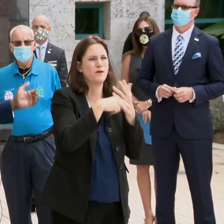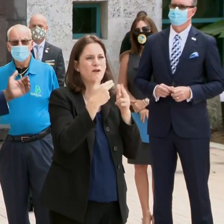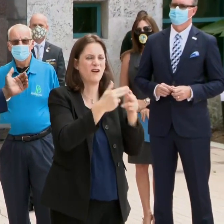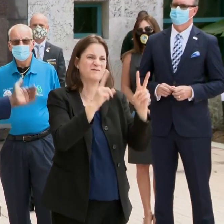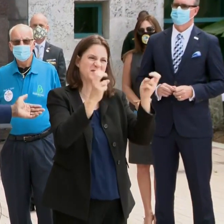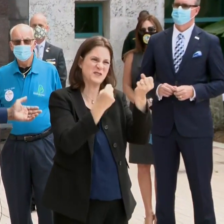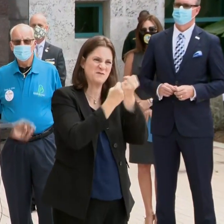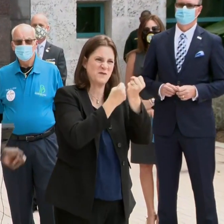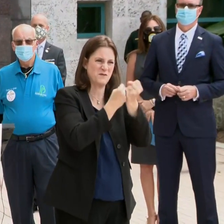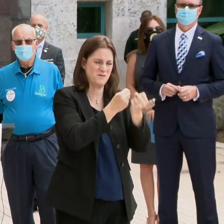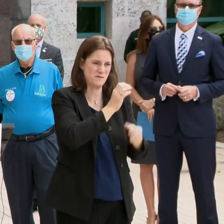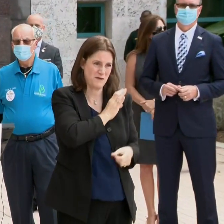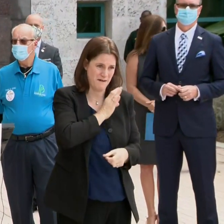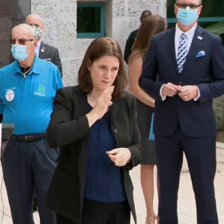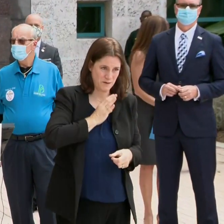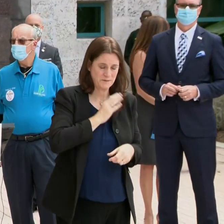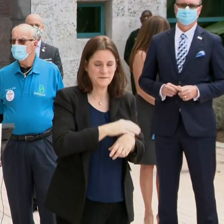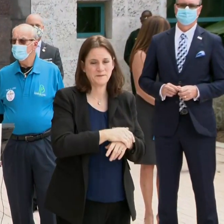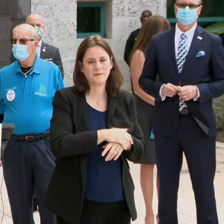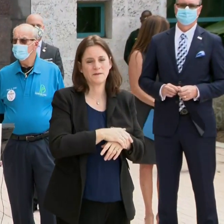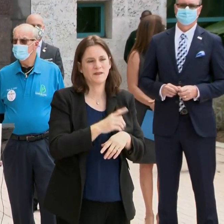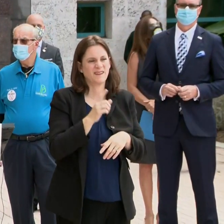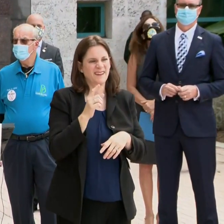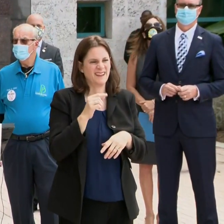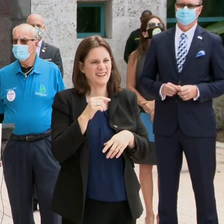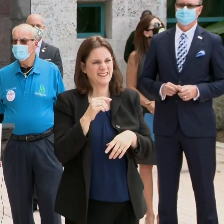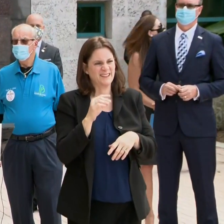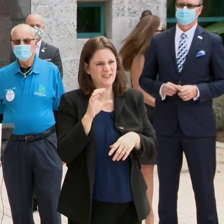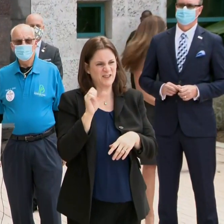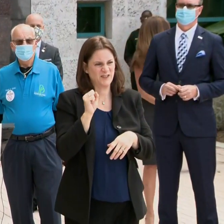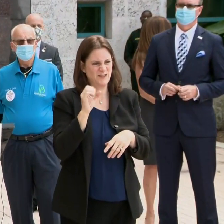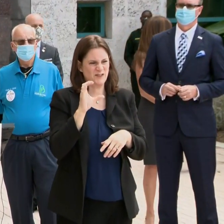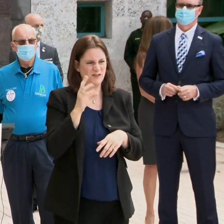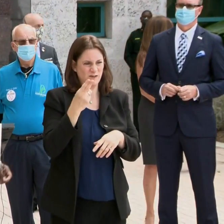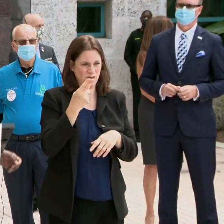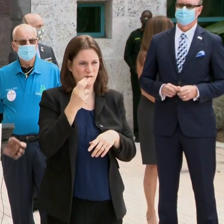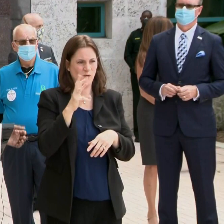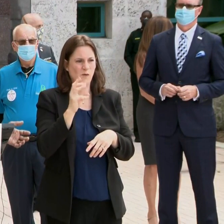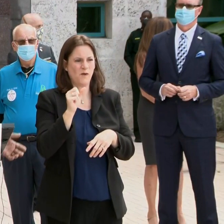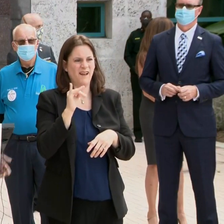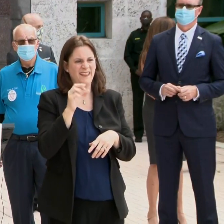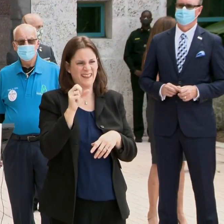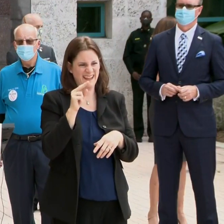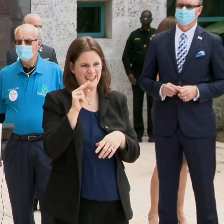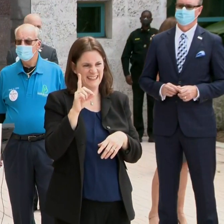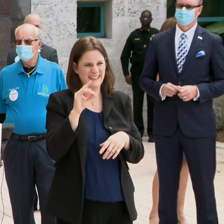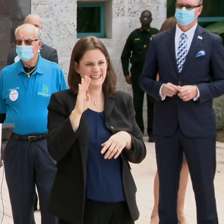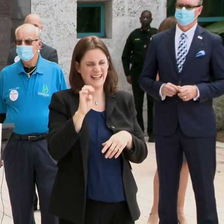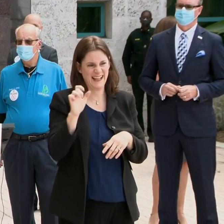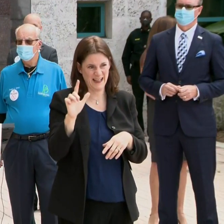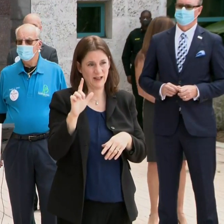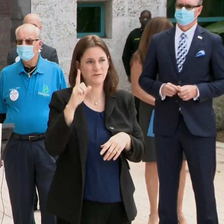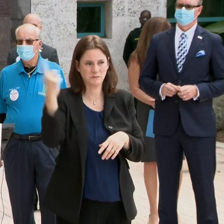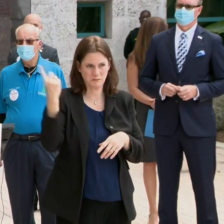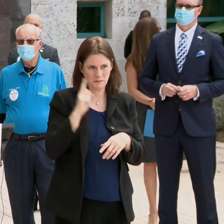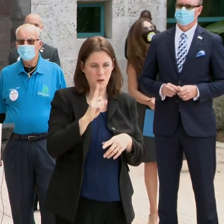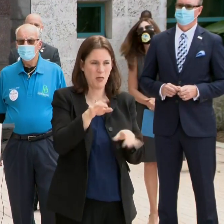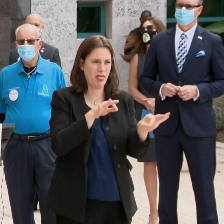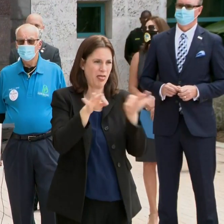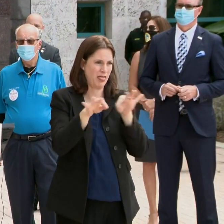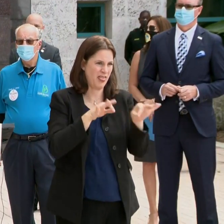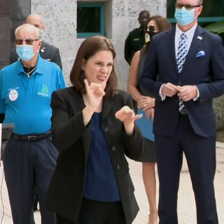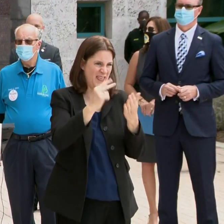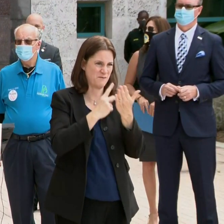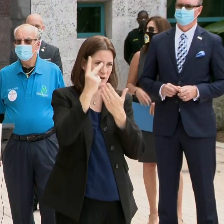Mr. Bob Swindell from the Greater Fort Lord Alliance is here. We're going to go ahead and bring him up to tell you a little bit about